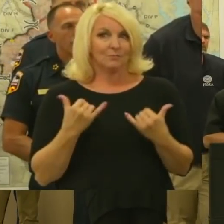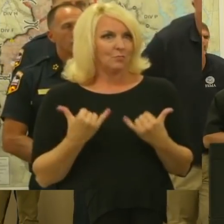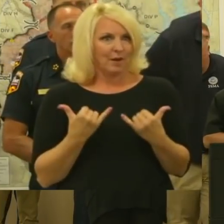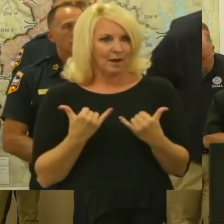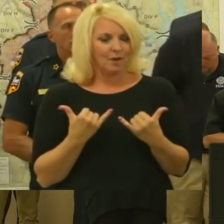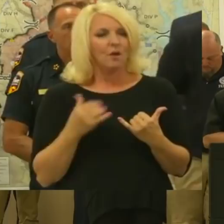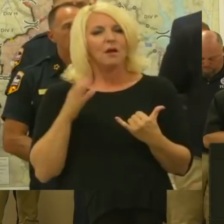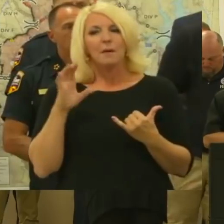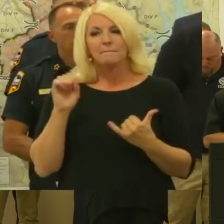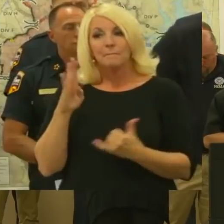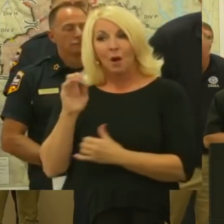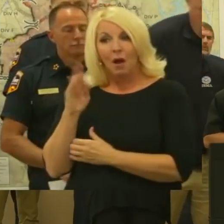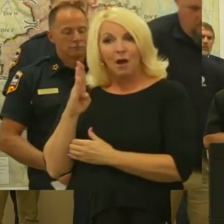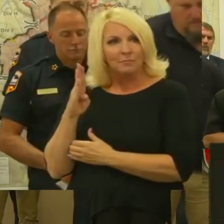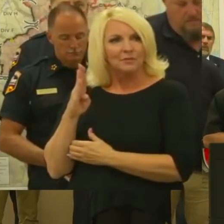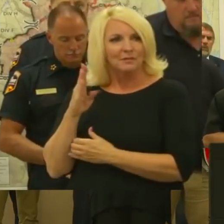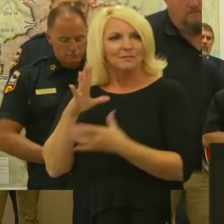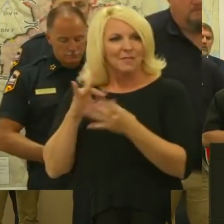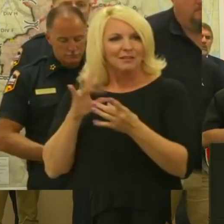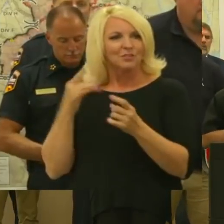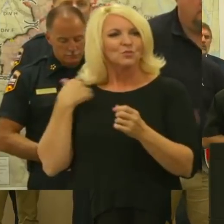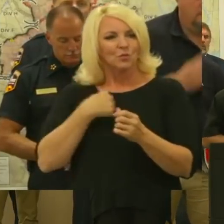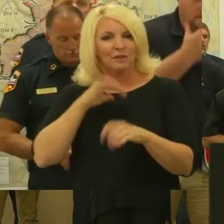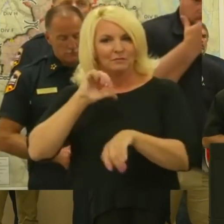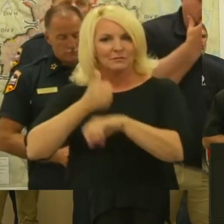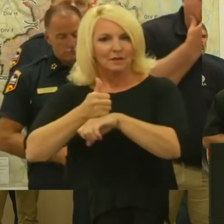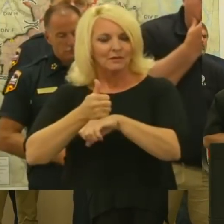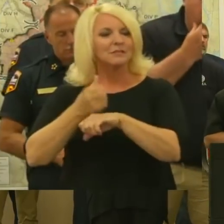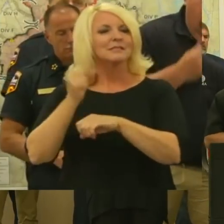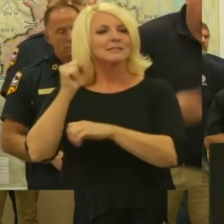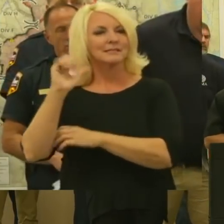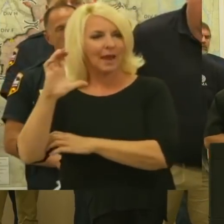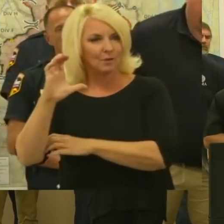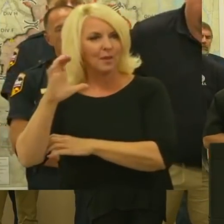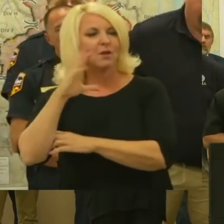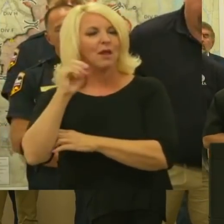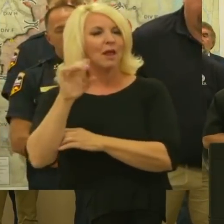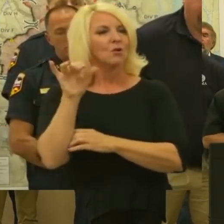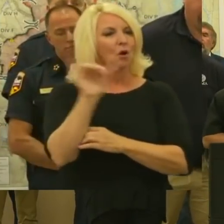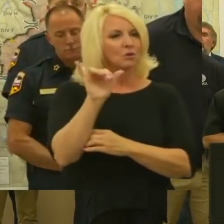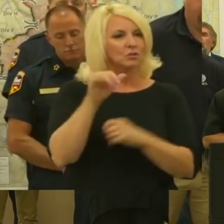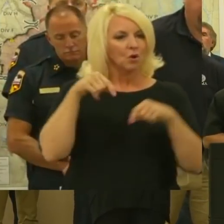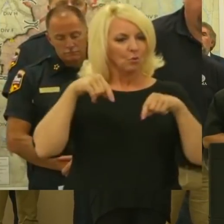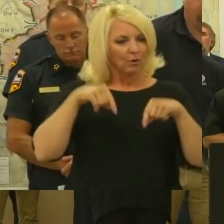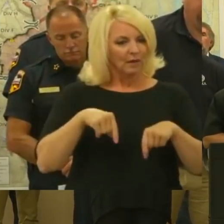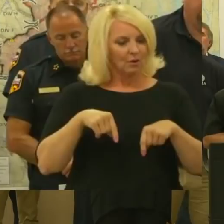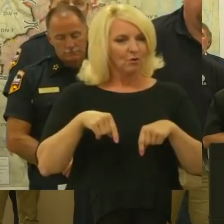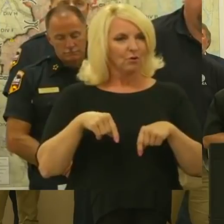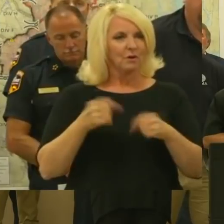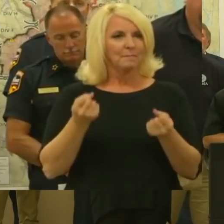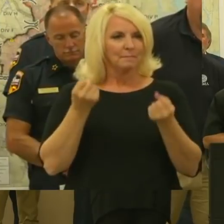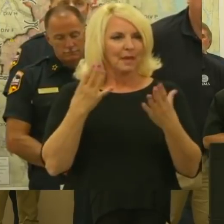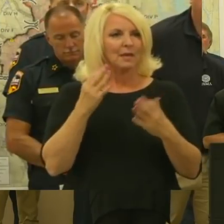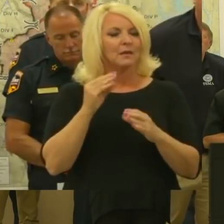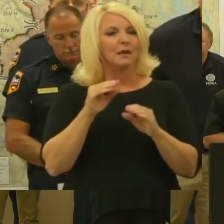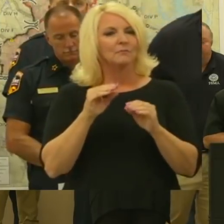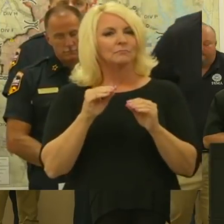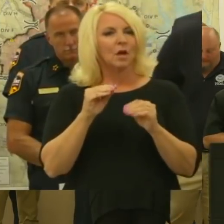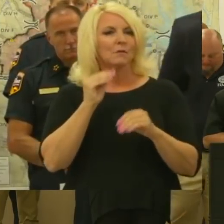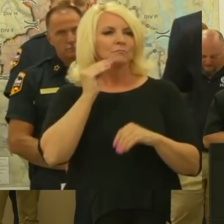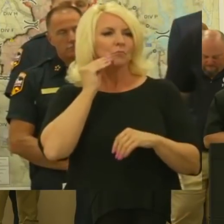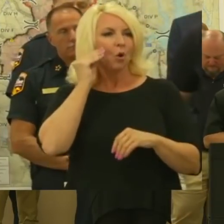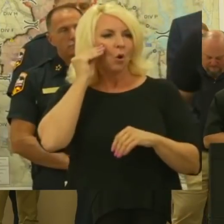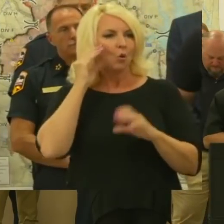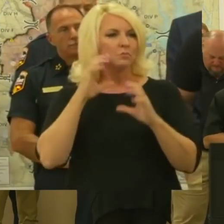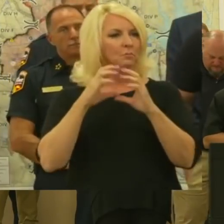got already staged in Sacramento and now looking for staging here a number of of mobile home units and travel trailers that